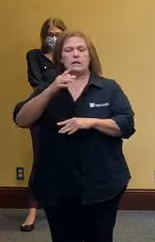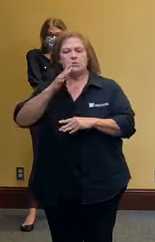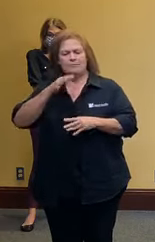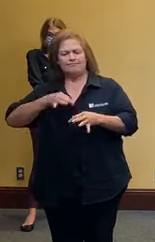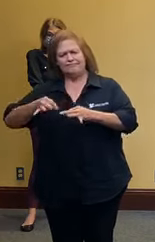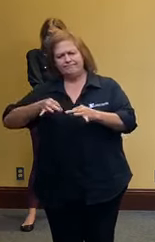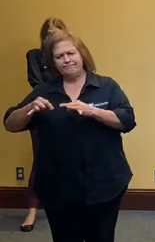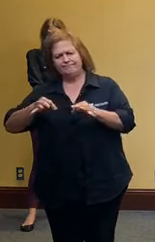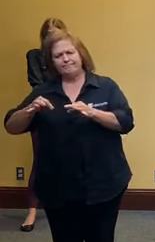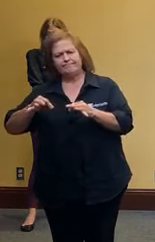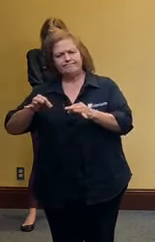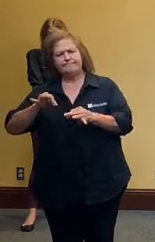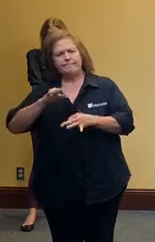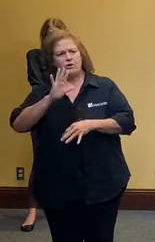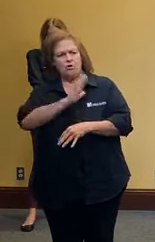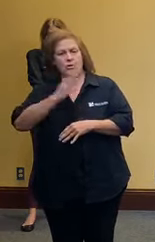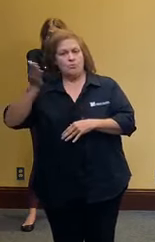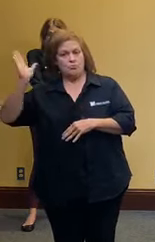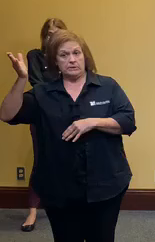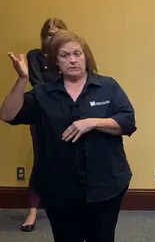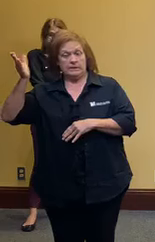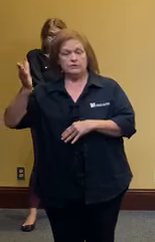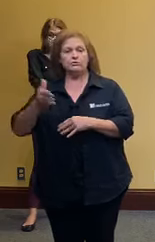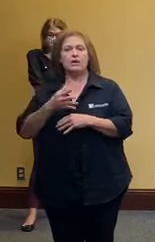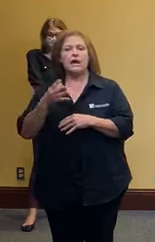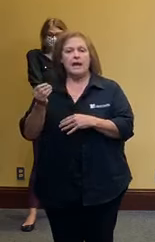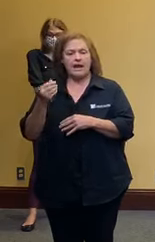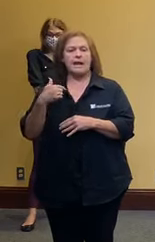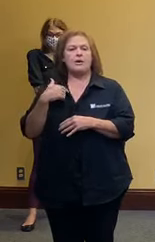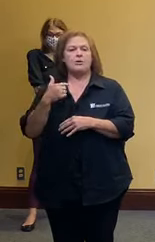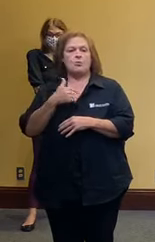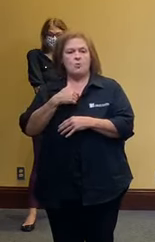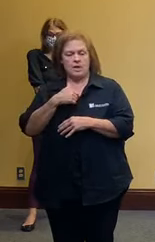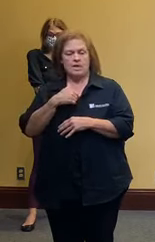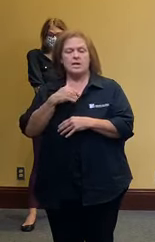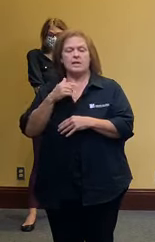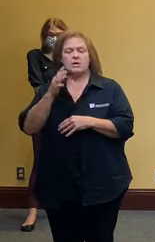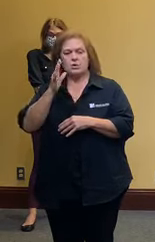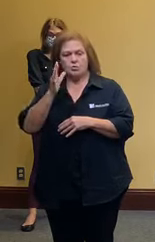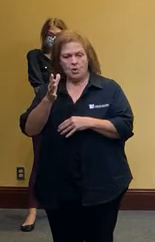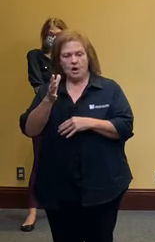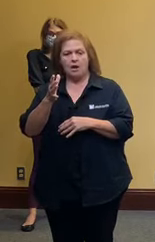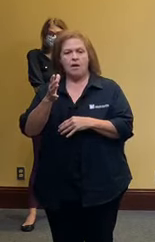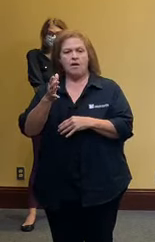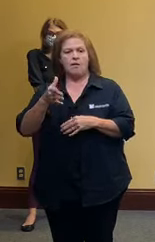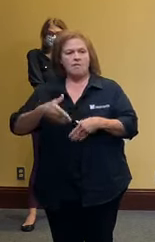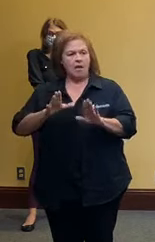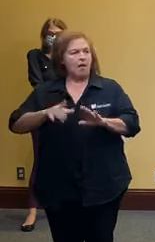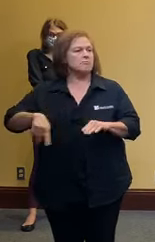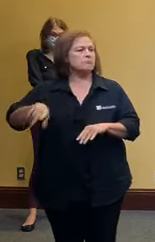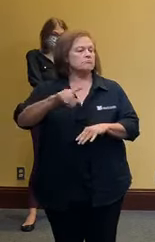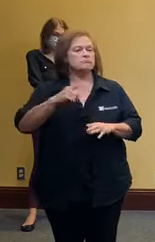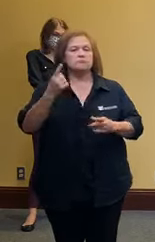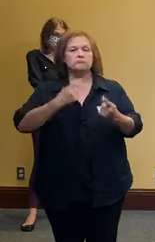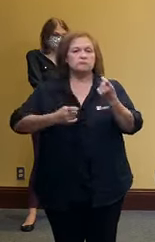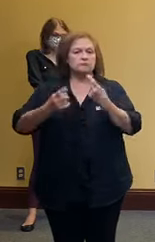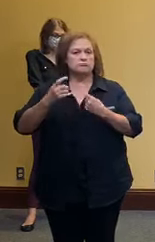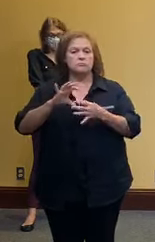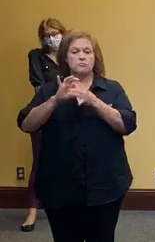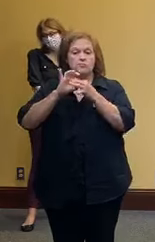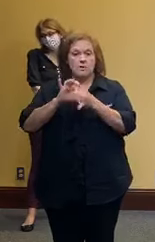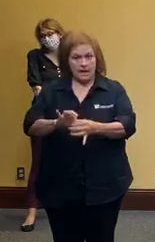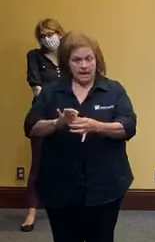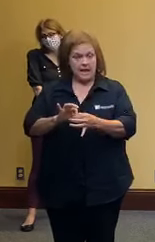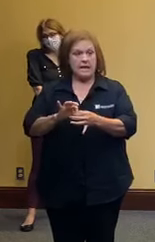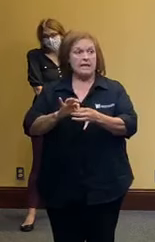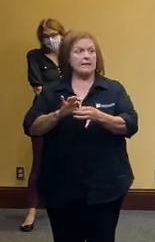you through her data uh presentation and uh we will come back around for questions uh and answers associated with